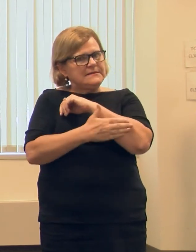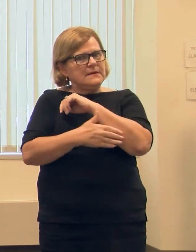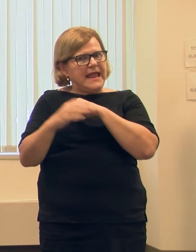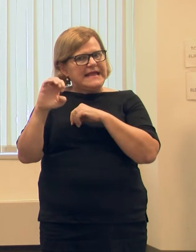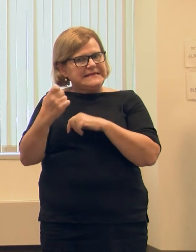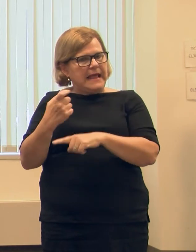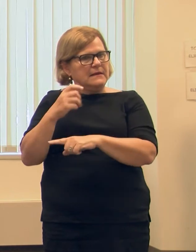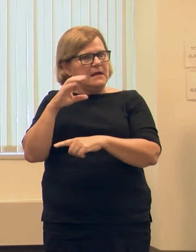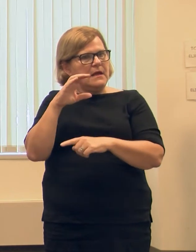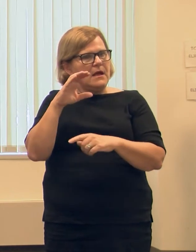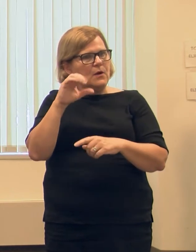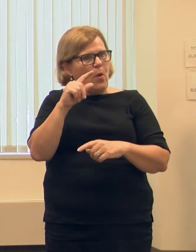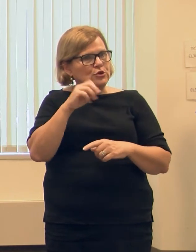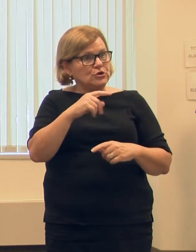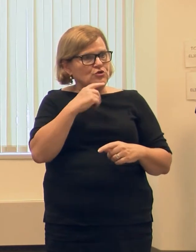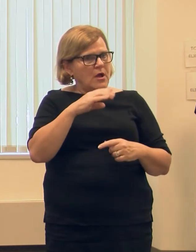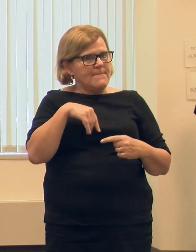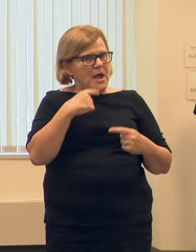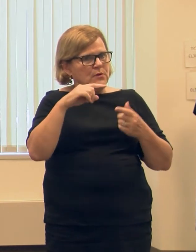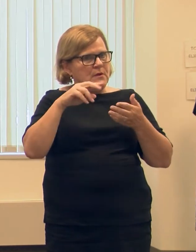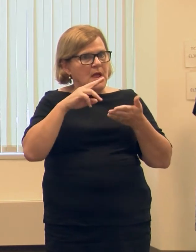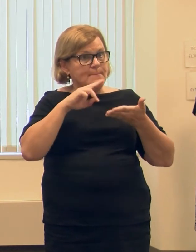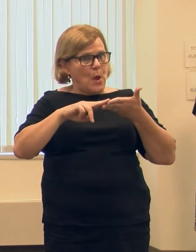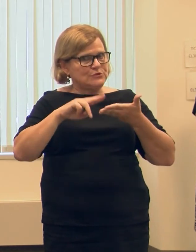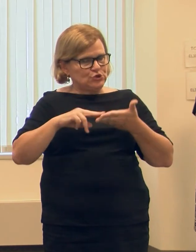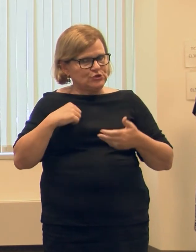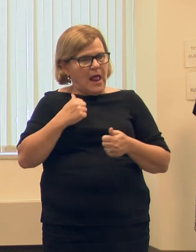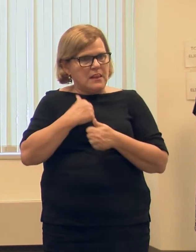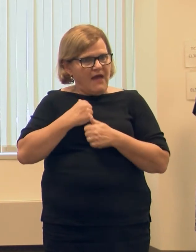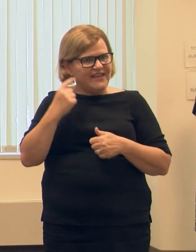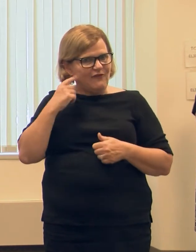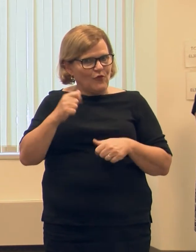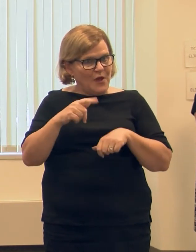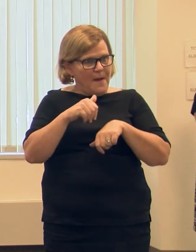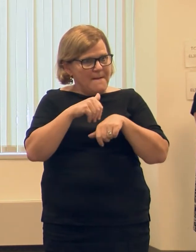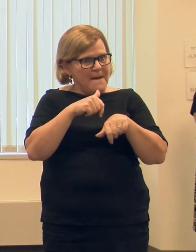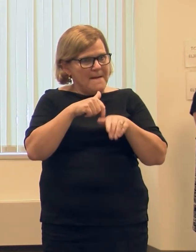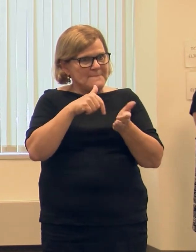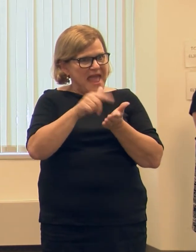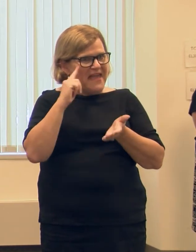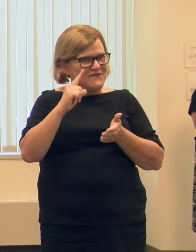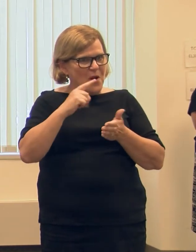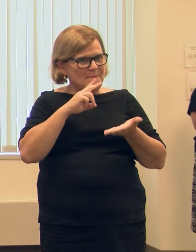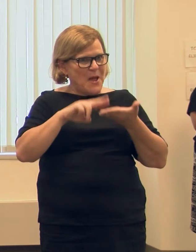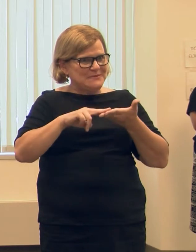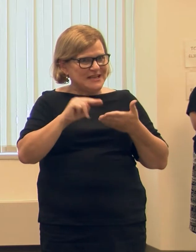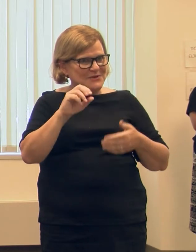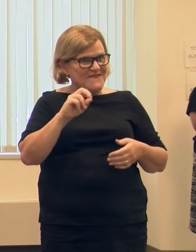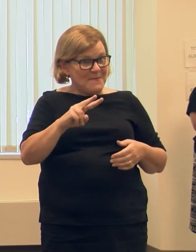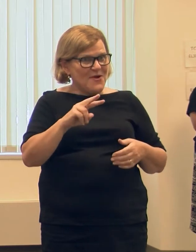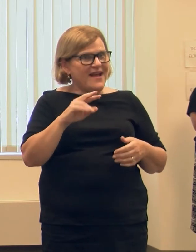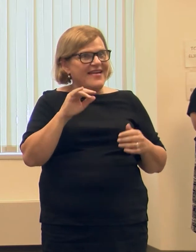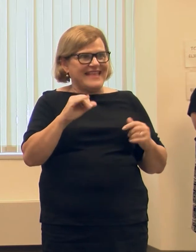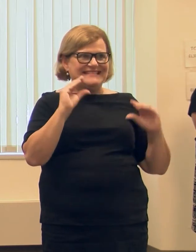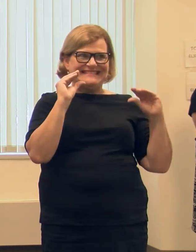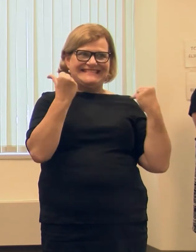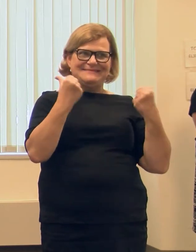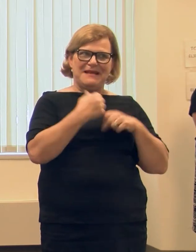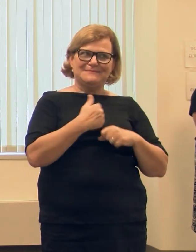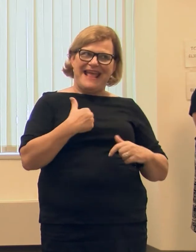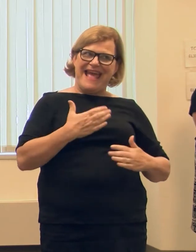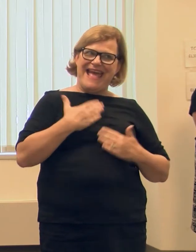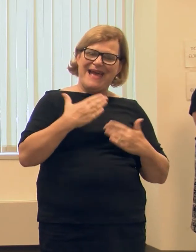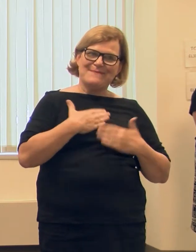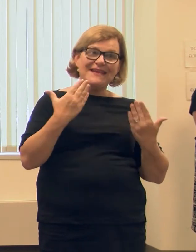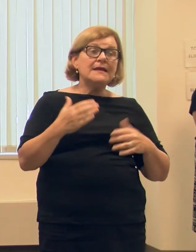spoke about postage, which I love hearing if we can pay for postage in November. That puts a big smile on my face.